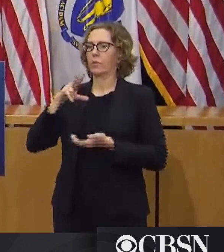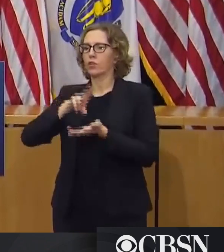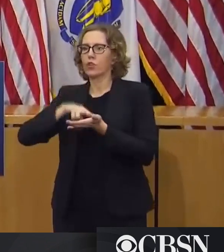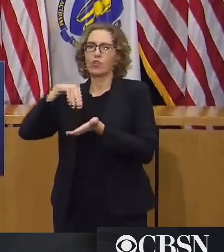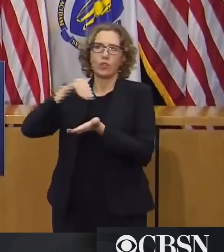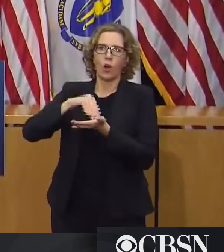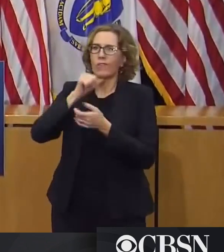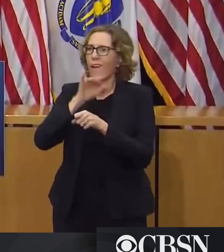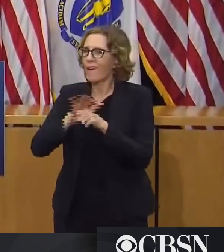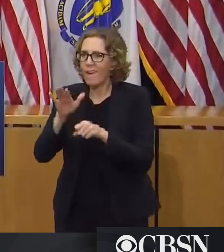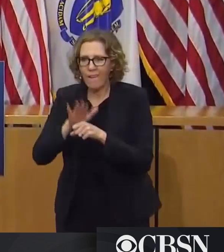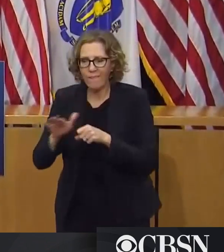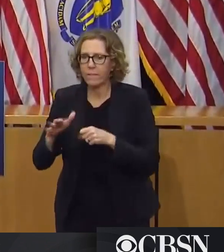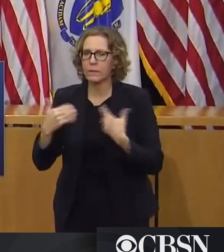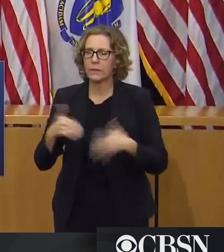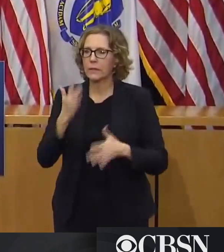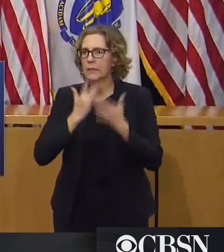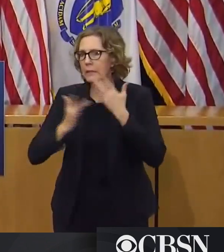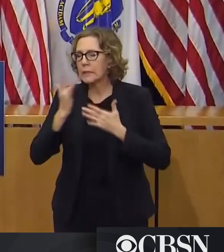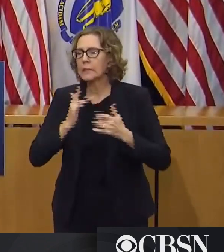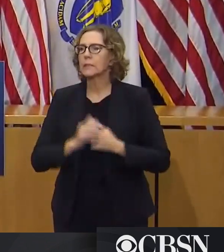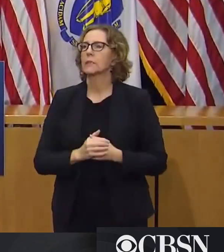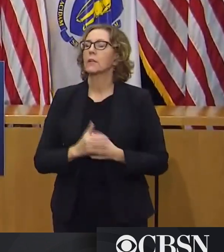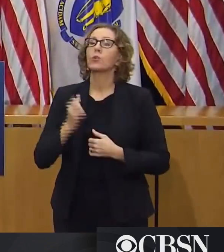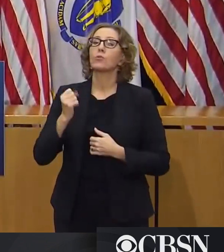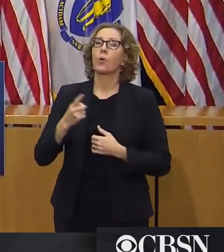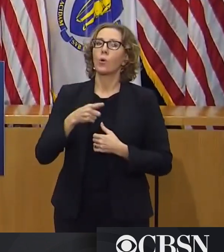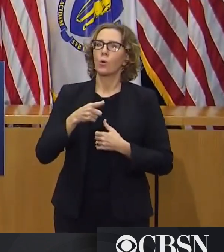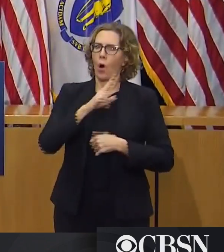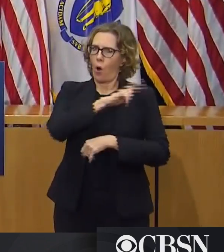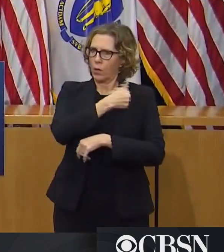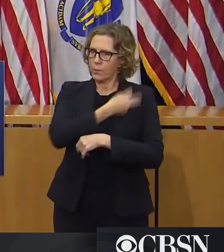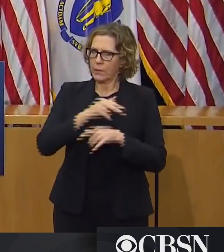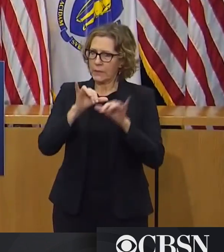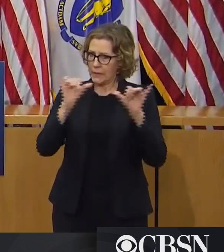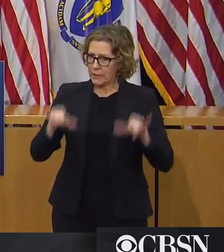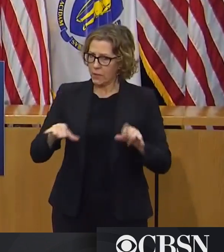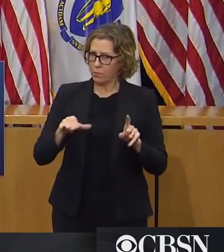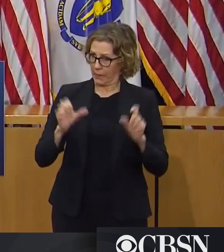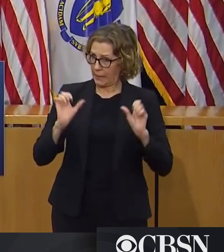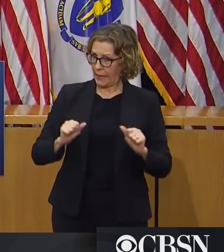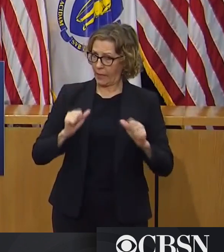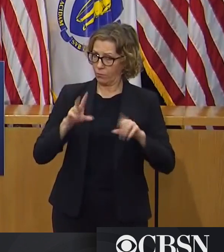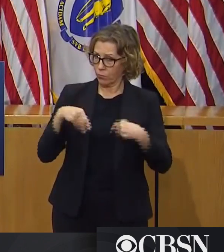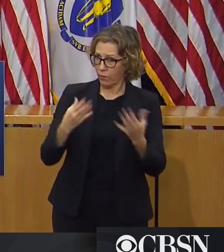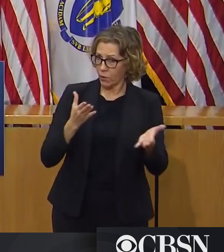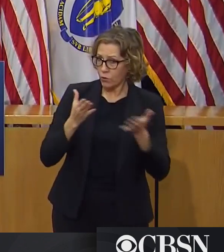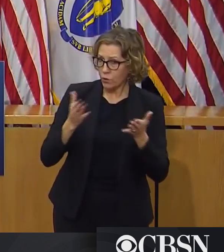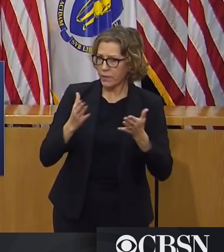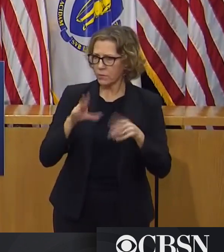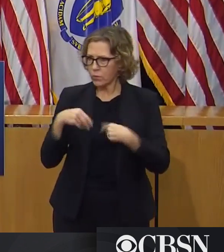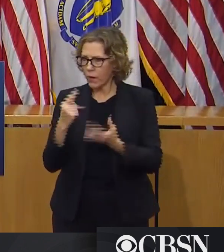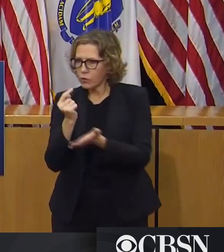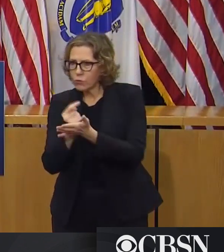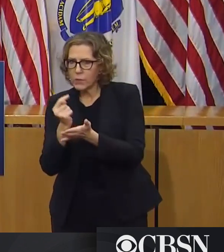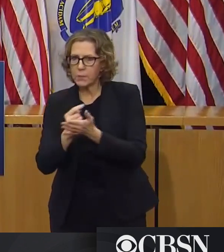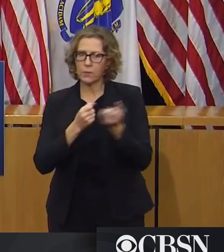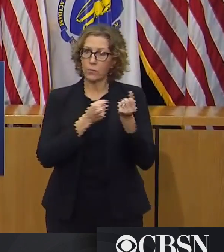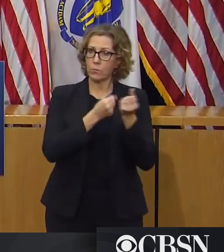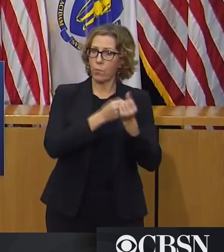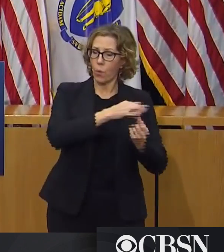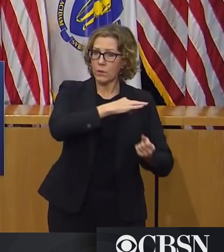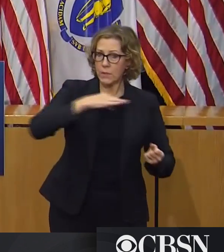state. In response to these risks, the hospital system's ability to serve patients and support their staff